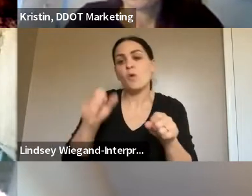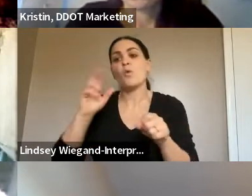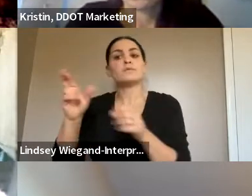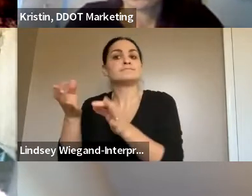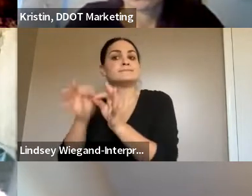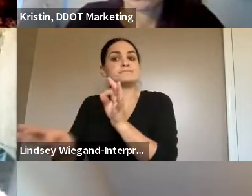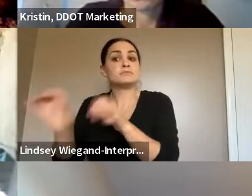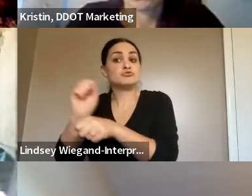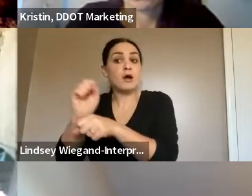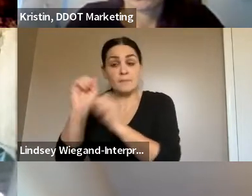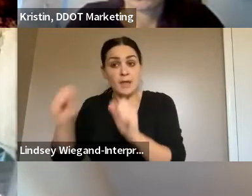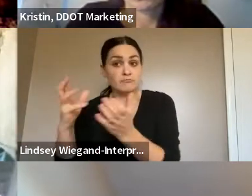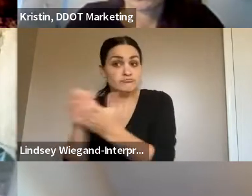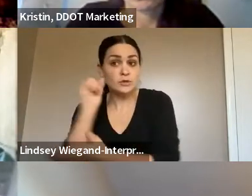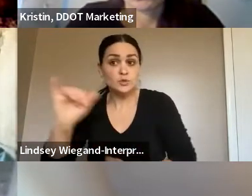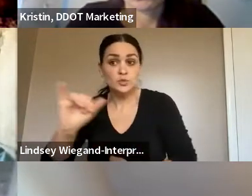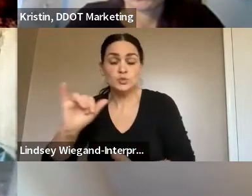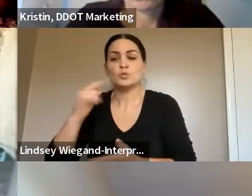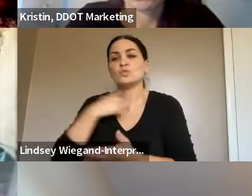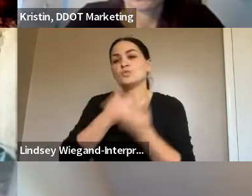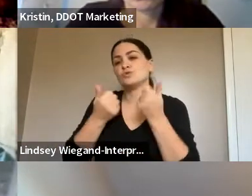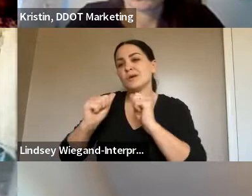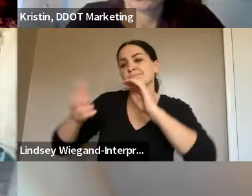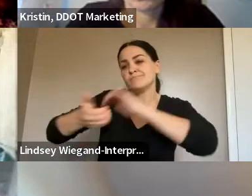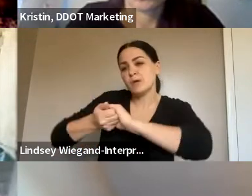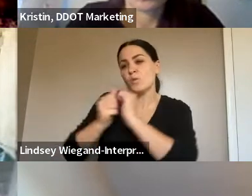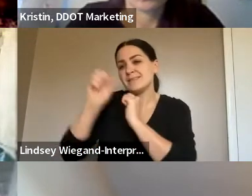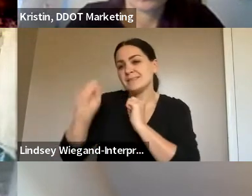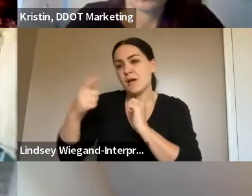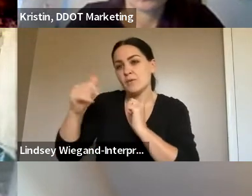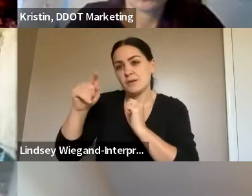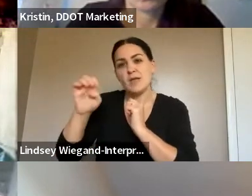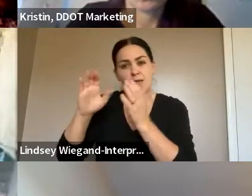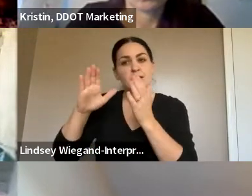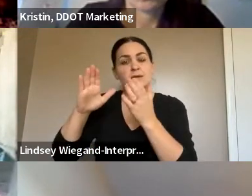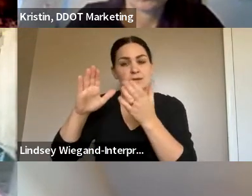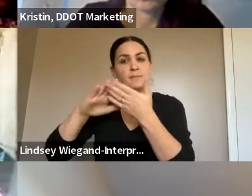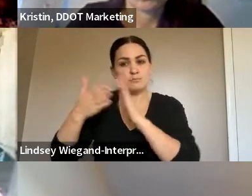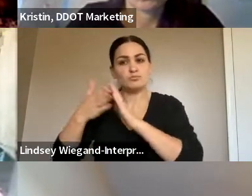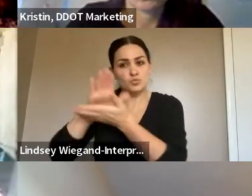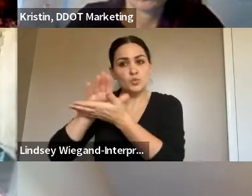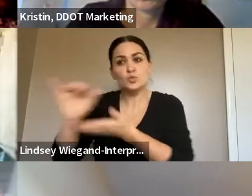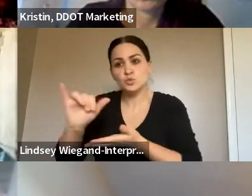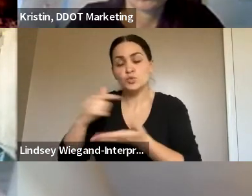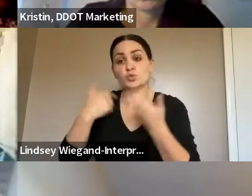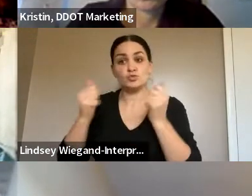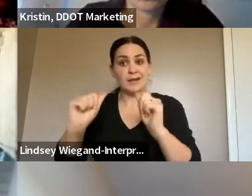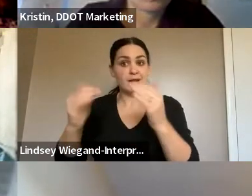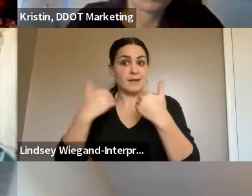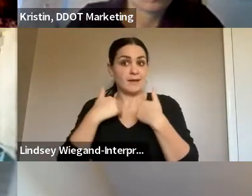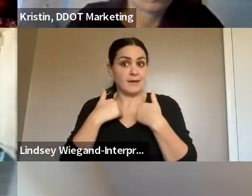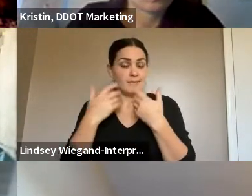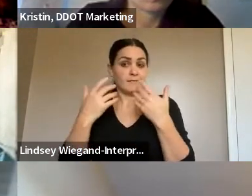we're possibly looking for a partnership with Southgate Community Schools to do a assembly with possibly more agencies,